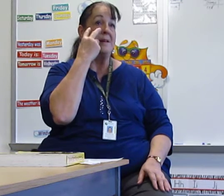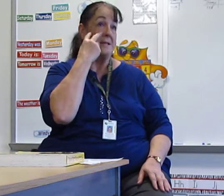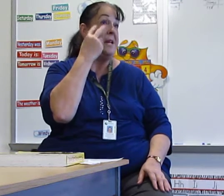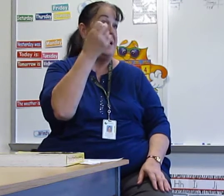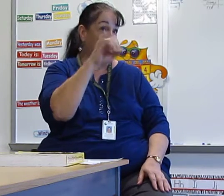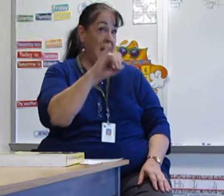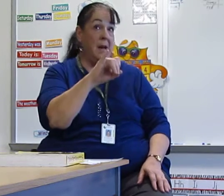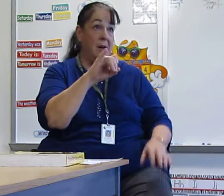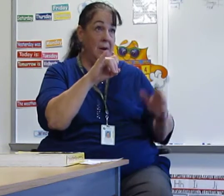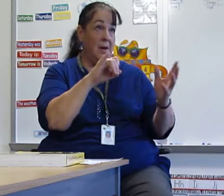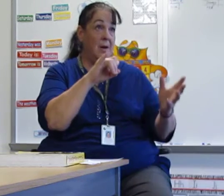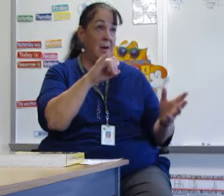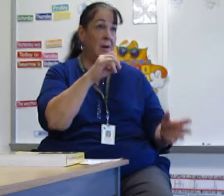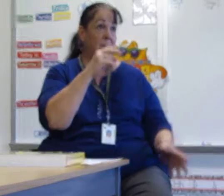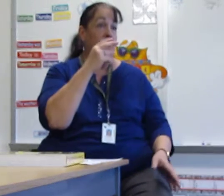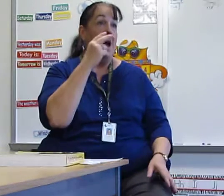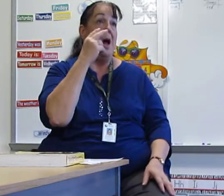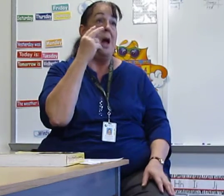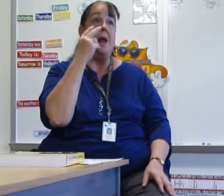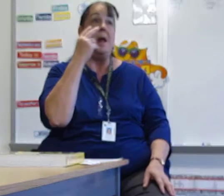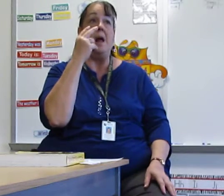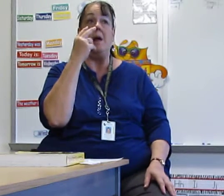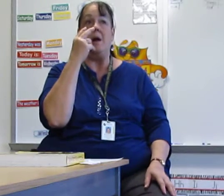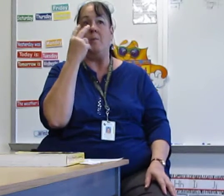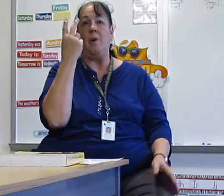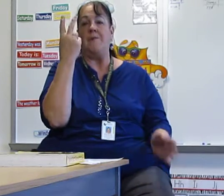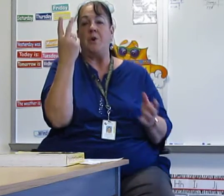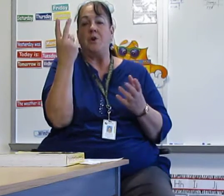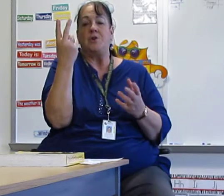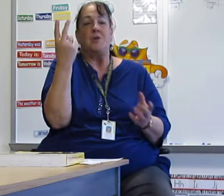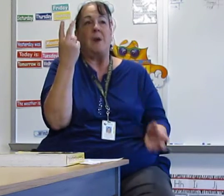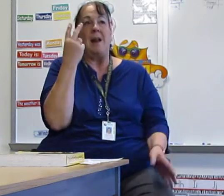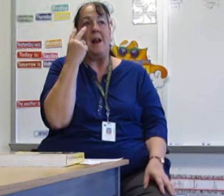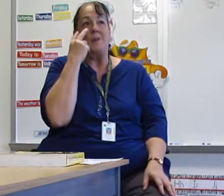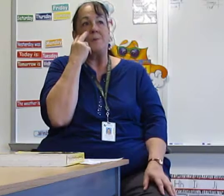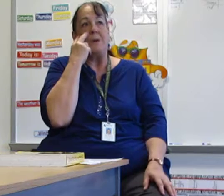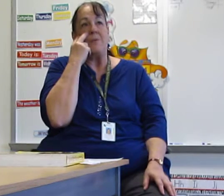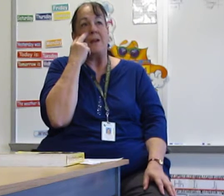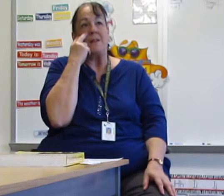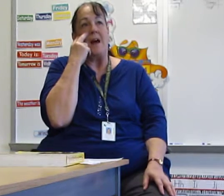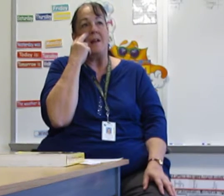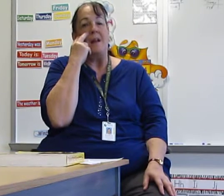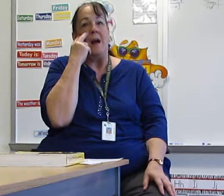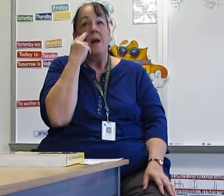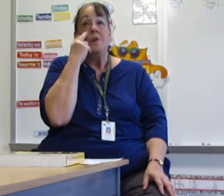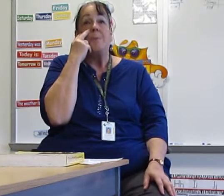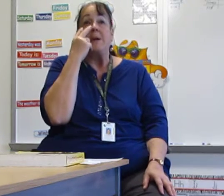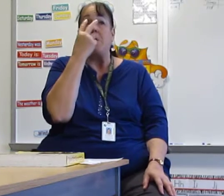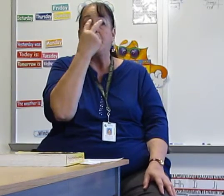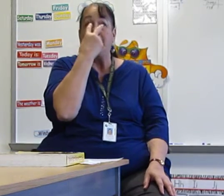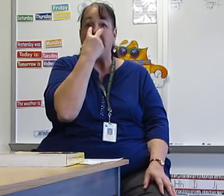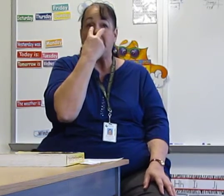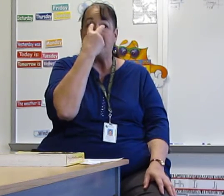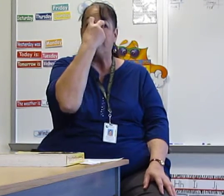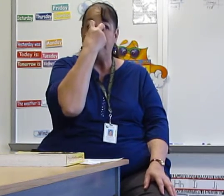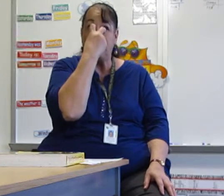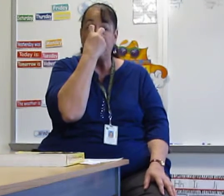Seeing. Doesn't matter which, are you, left or If you're using your right hand, it should be your right side. Yeah. don't do this because this is